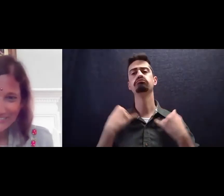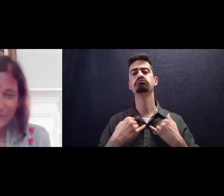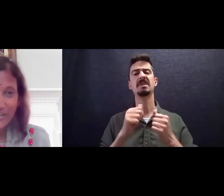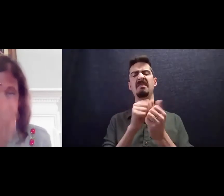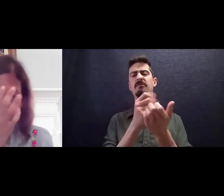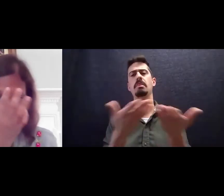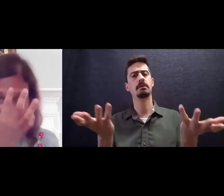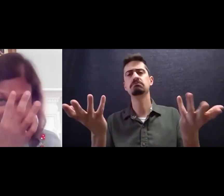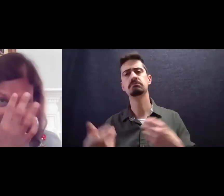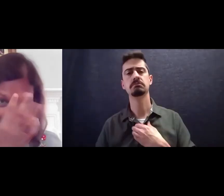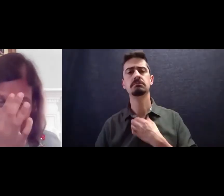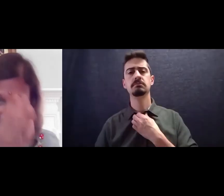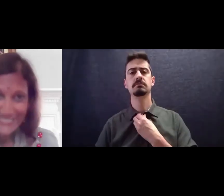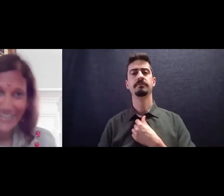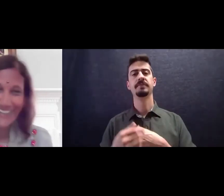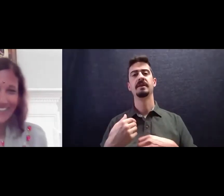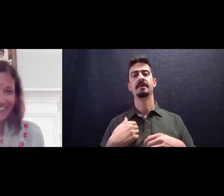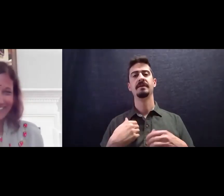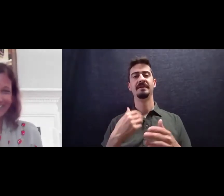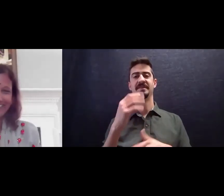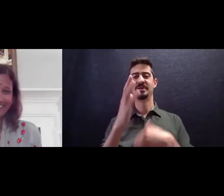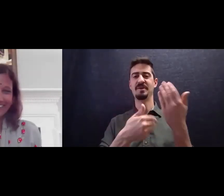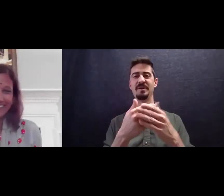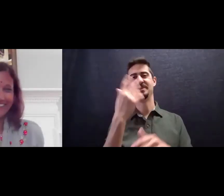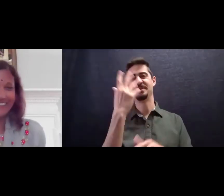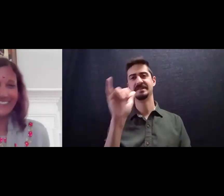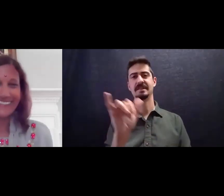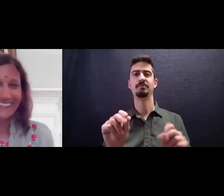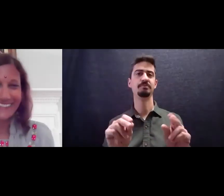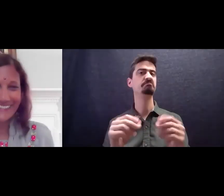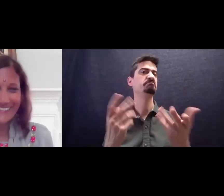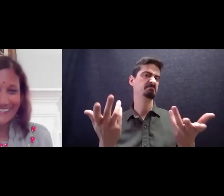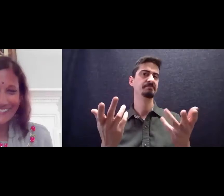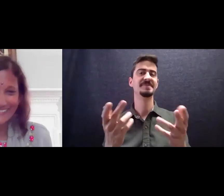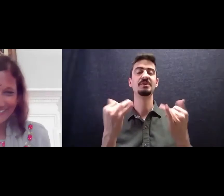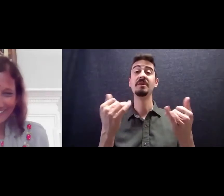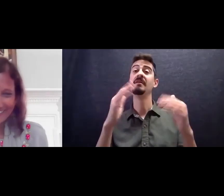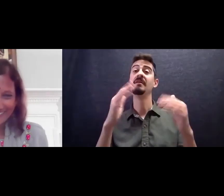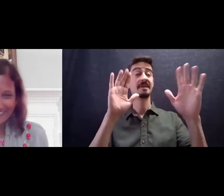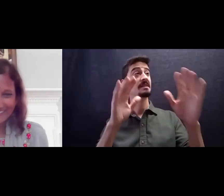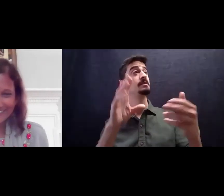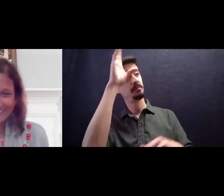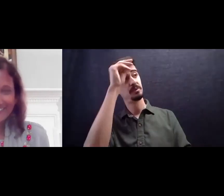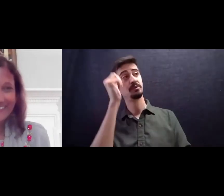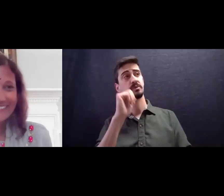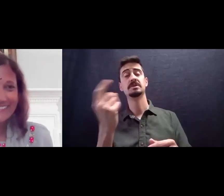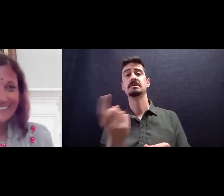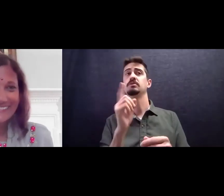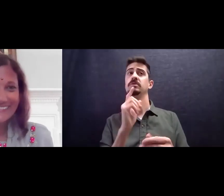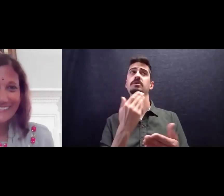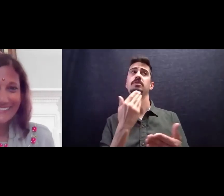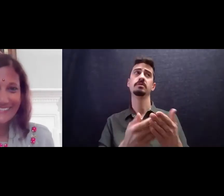And I love bindi's, I have to say. Fantastic. So, boys and girls, one of the great things about